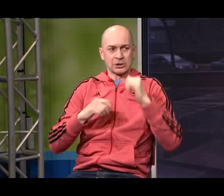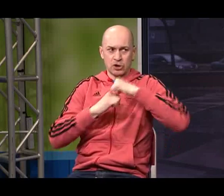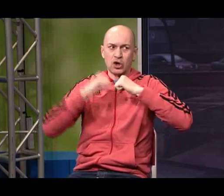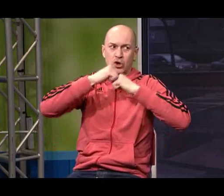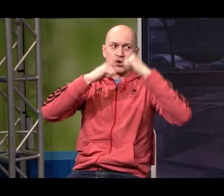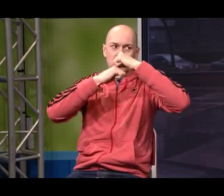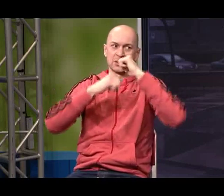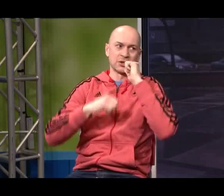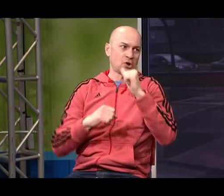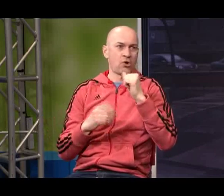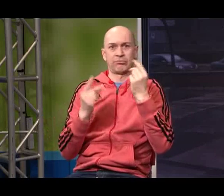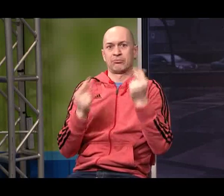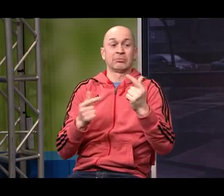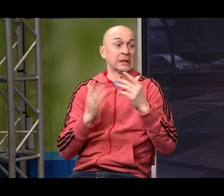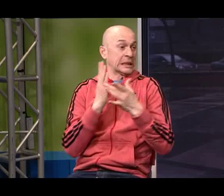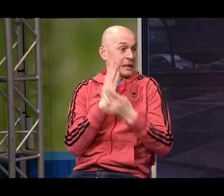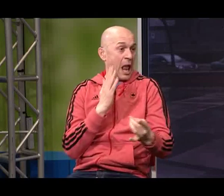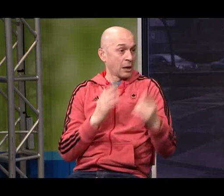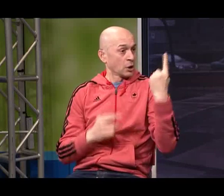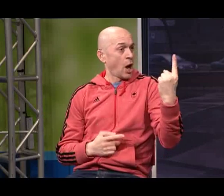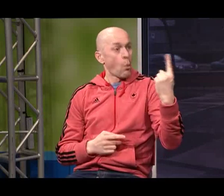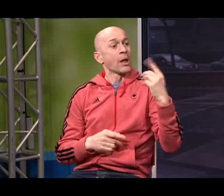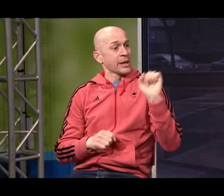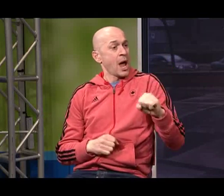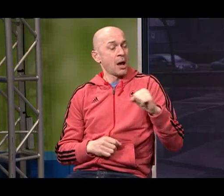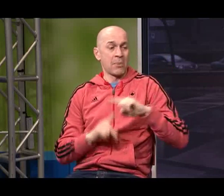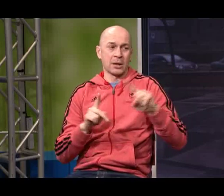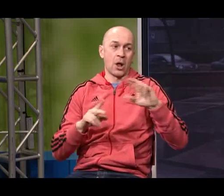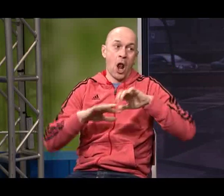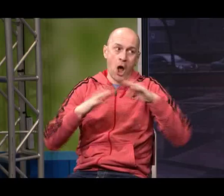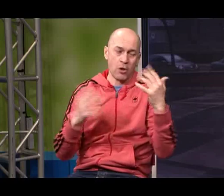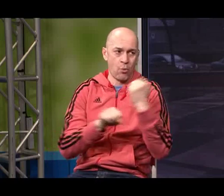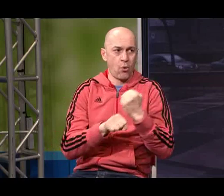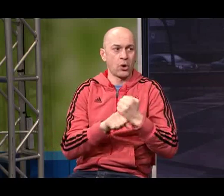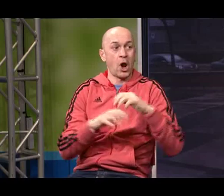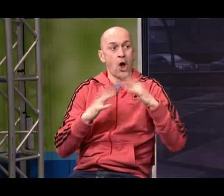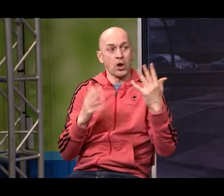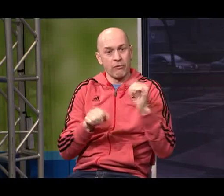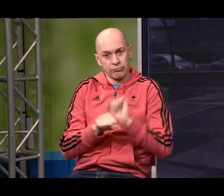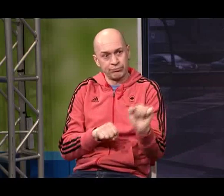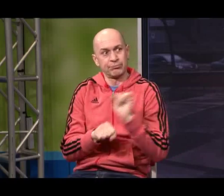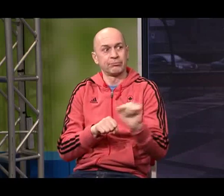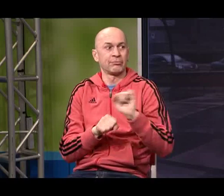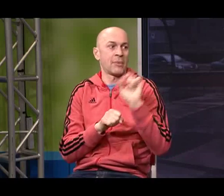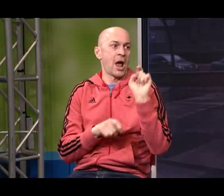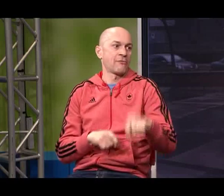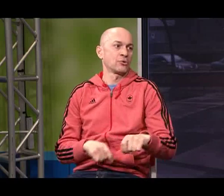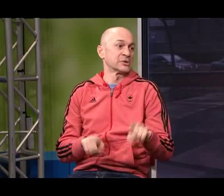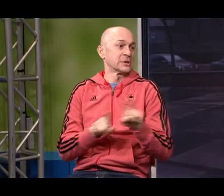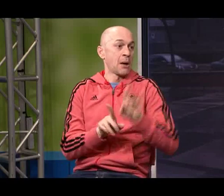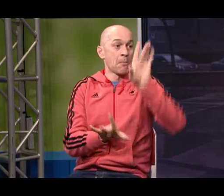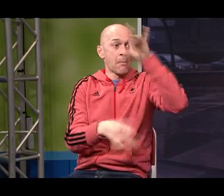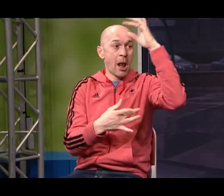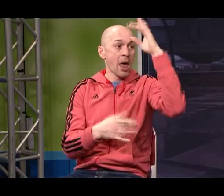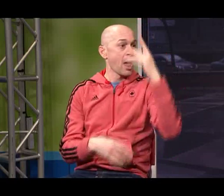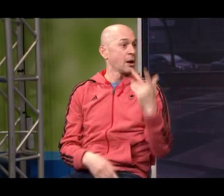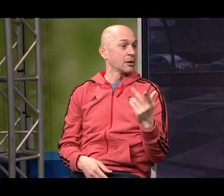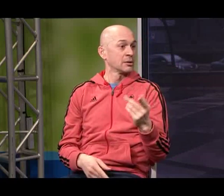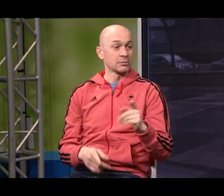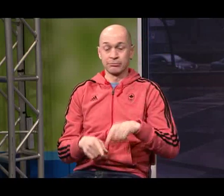pointers And I know that mime artistry is not a simple skill It's a very complex skill It's the